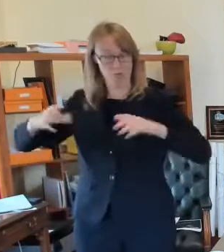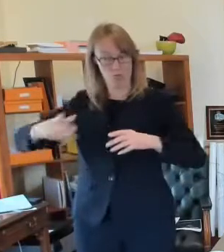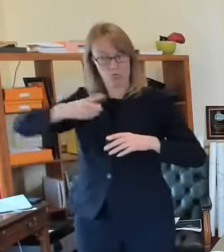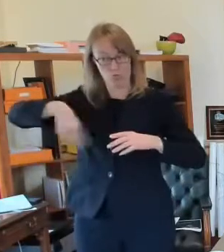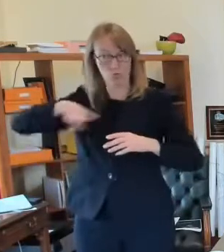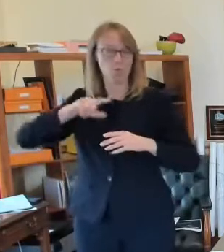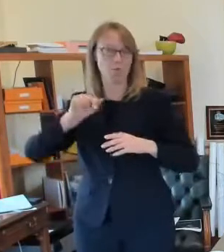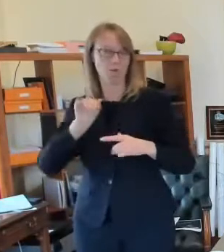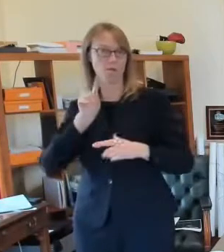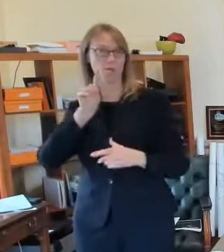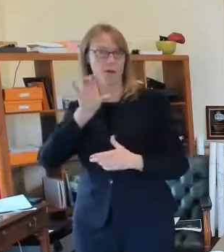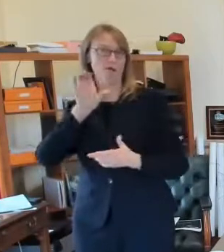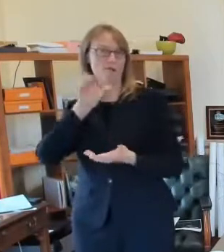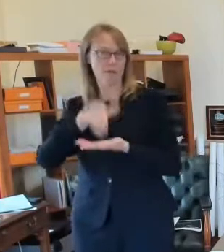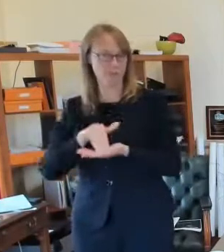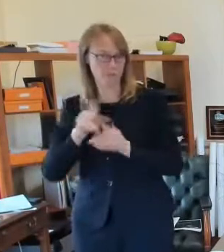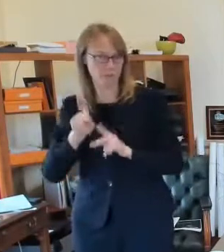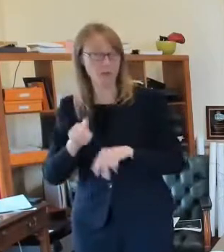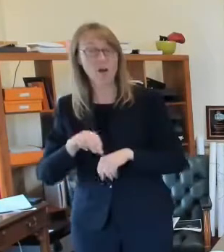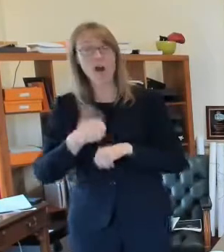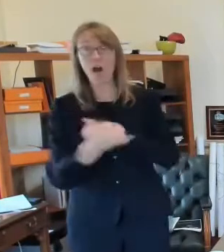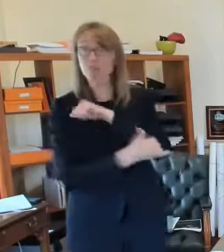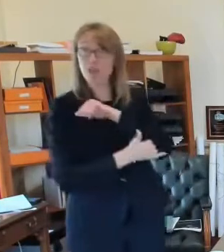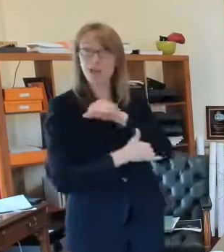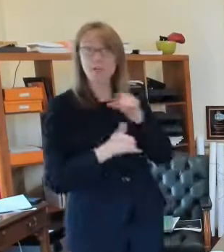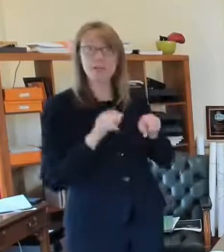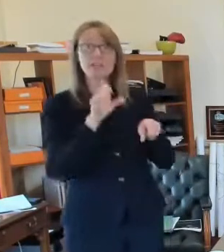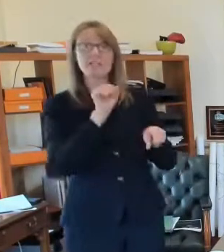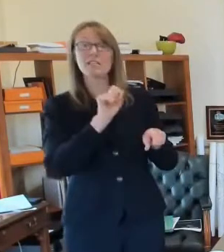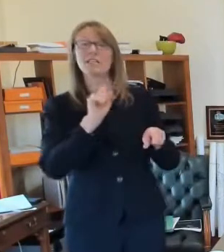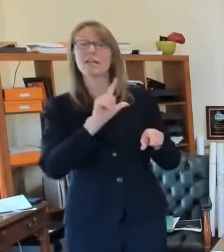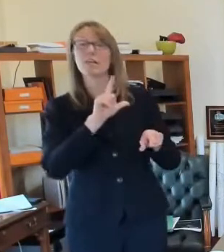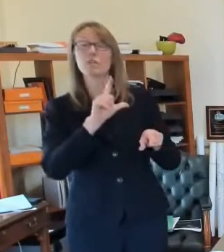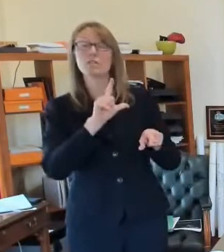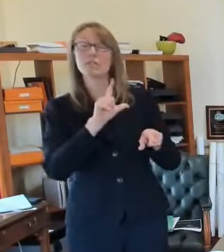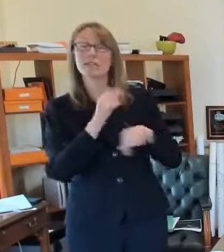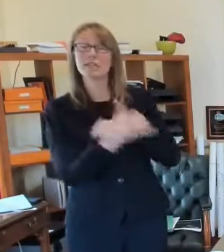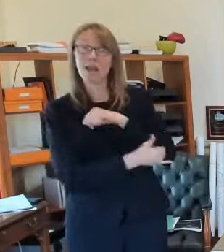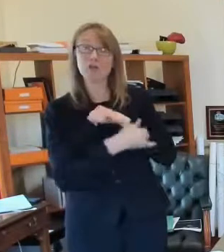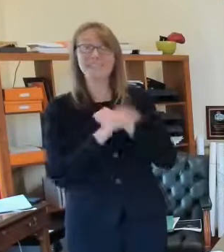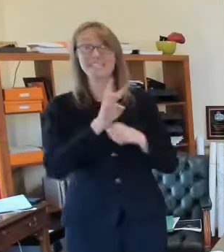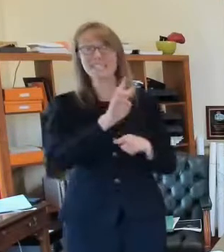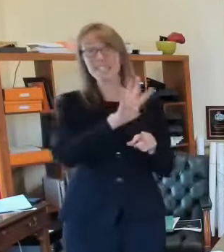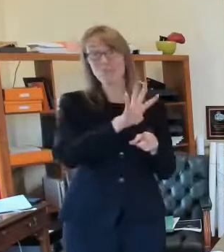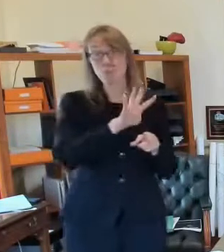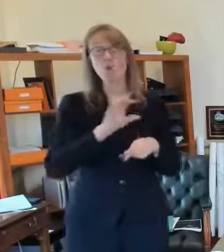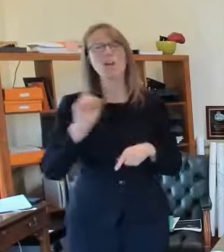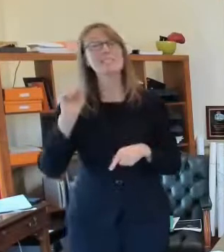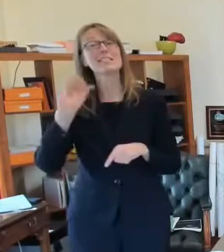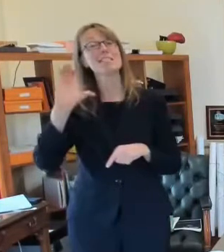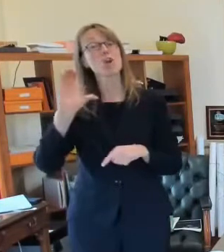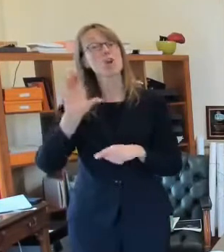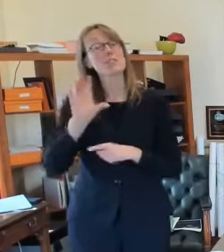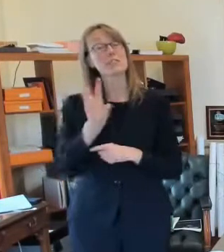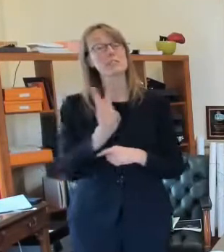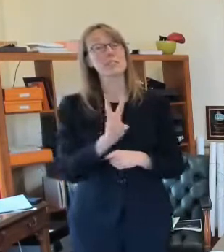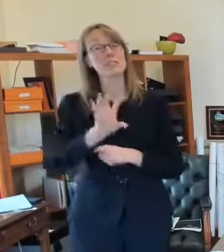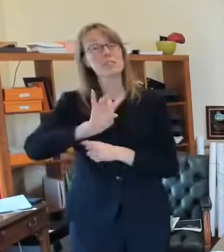uh other counties st louis county's uh running at 64. st charles at 68